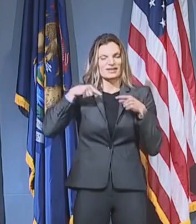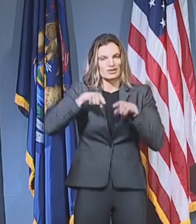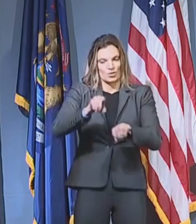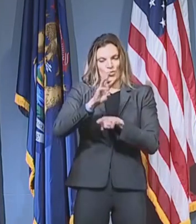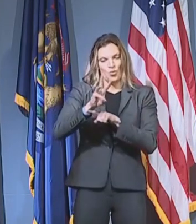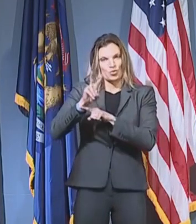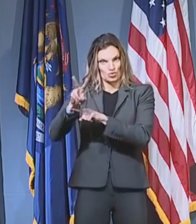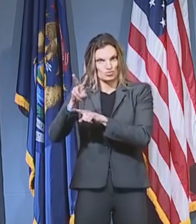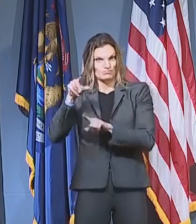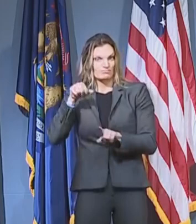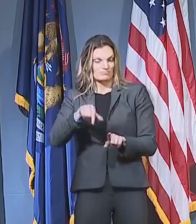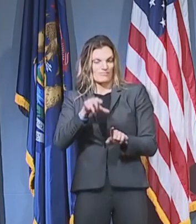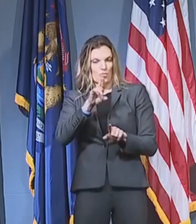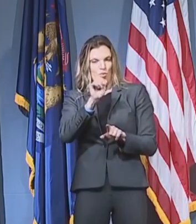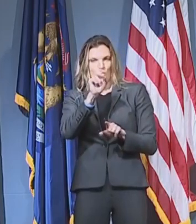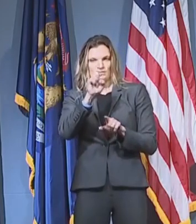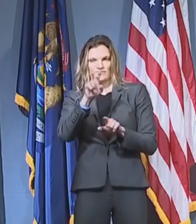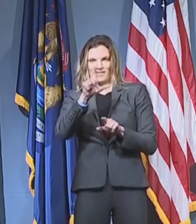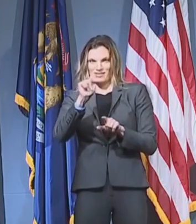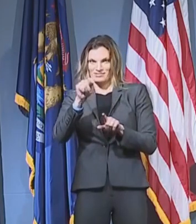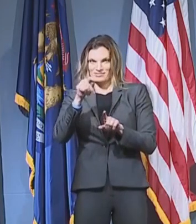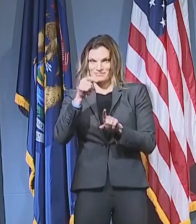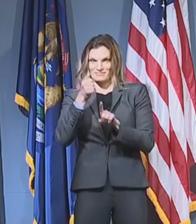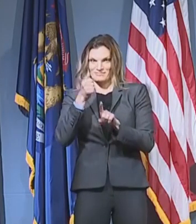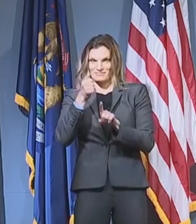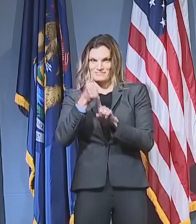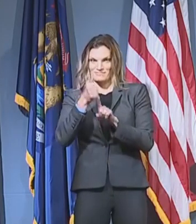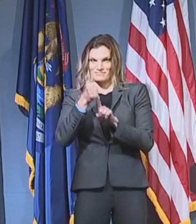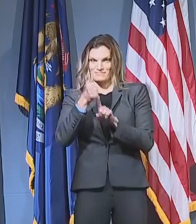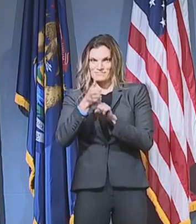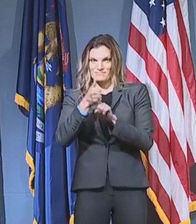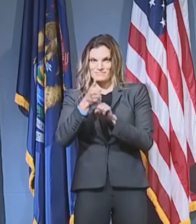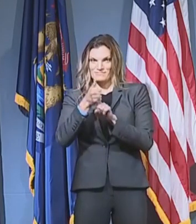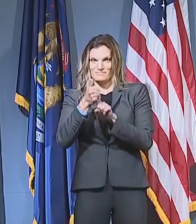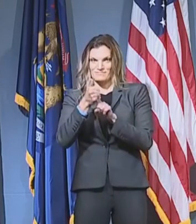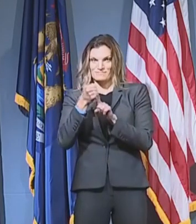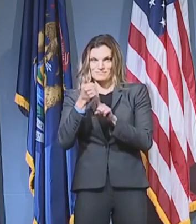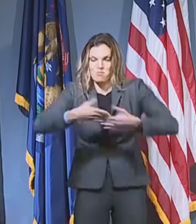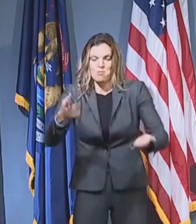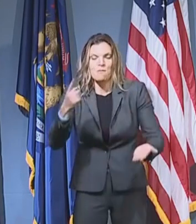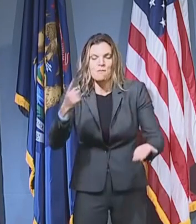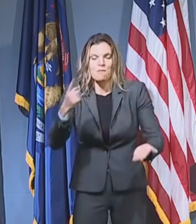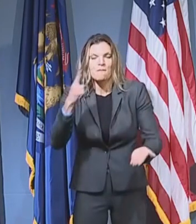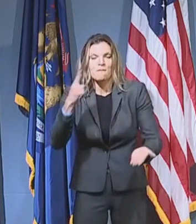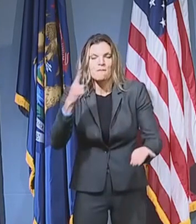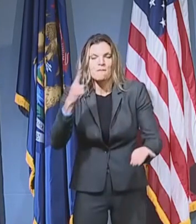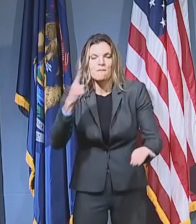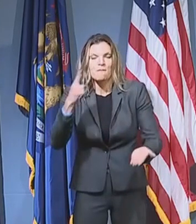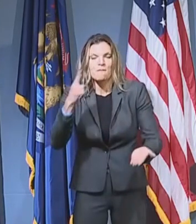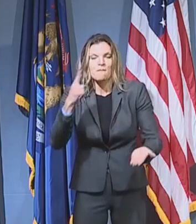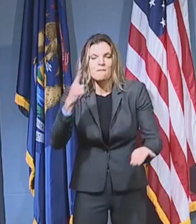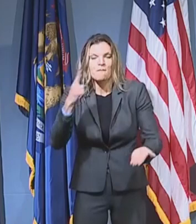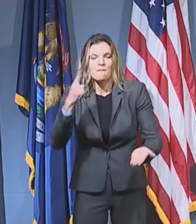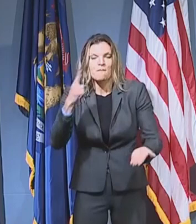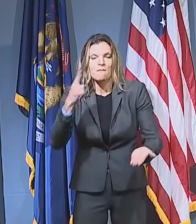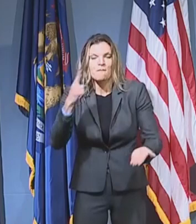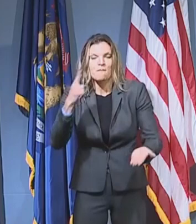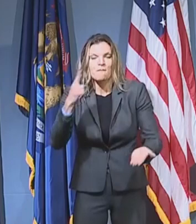World War II to provide tuition to veterans to attend high school or get their post-secondary